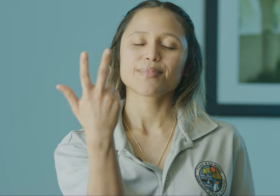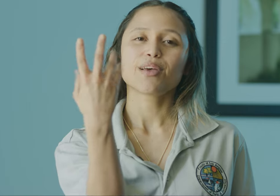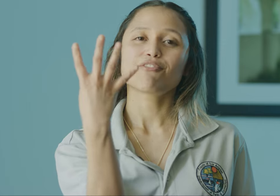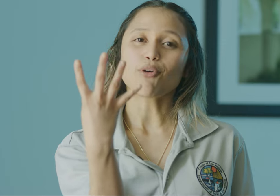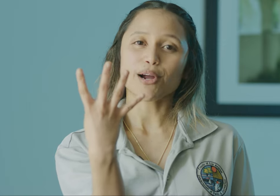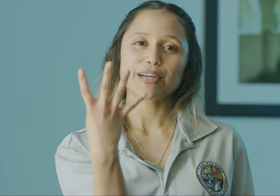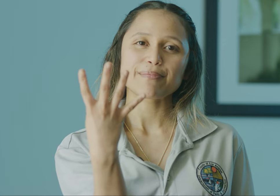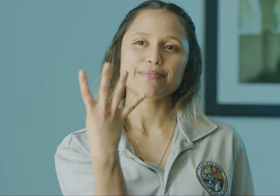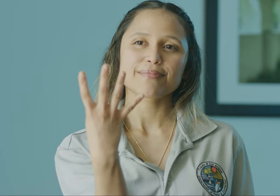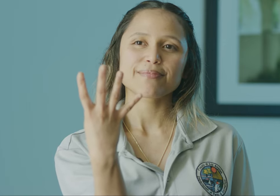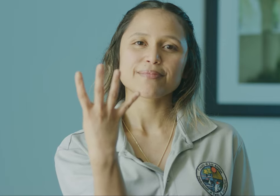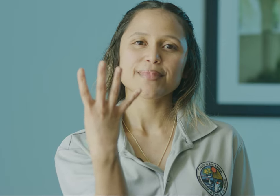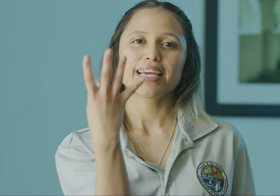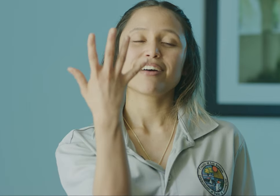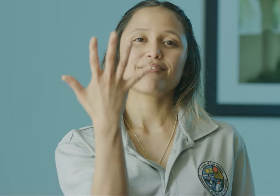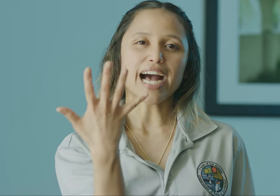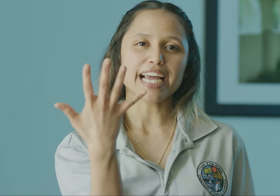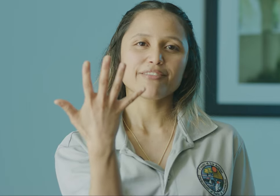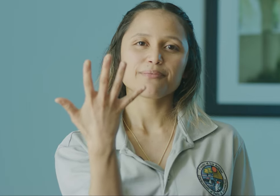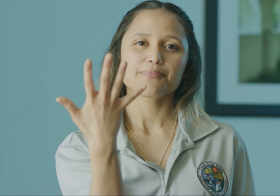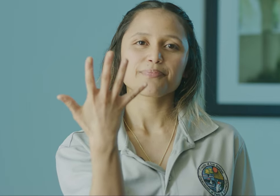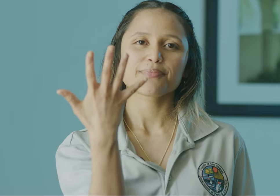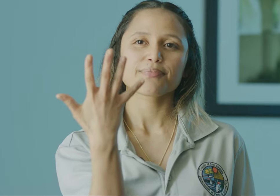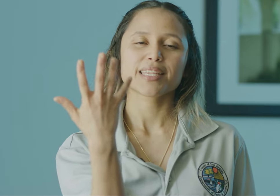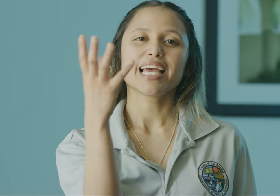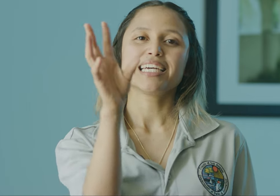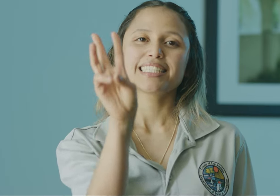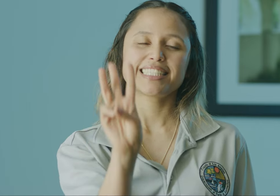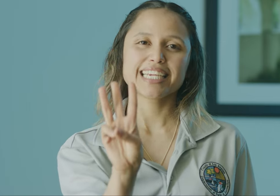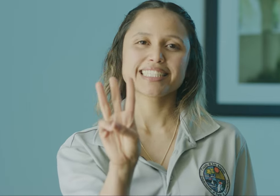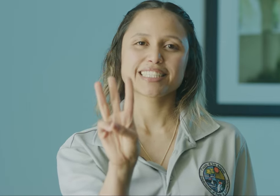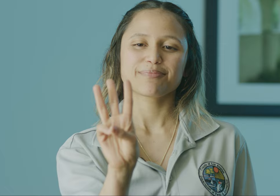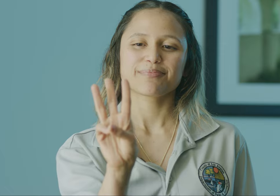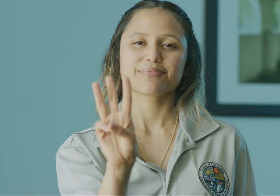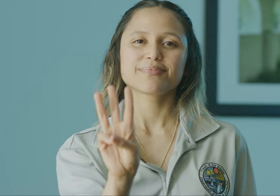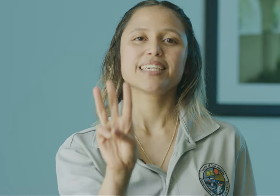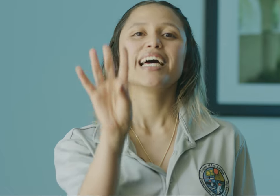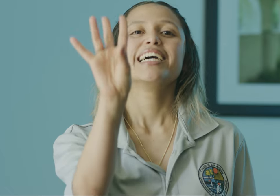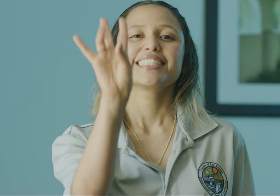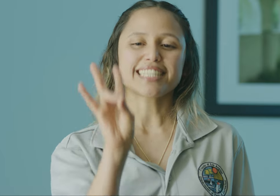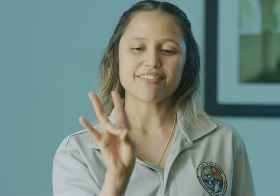Four. Five. Six. Seven.